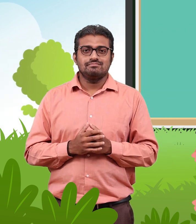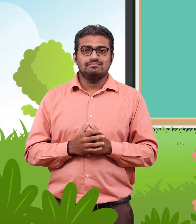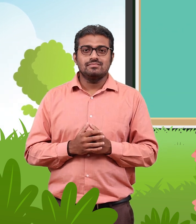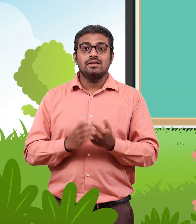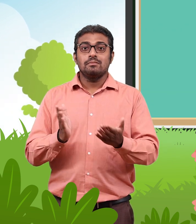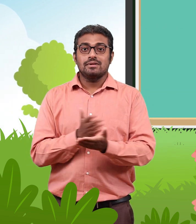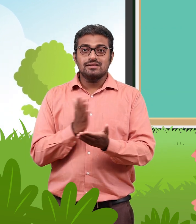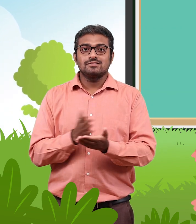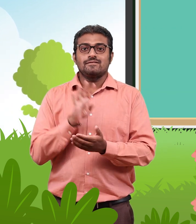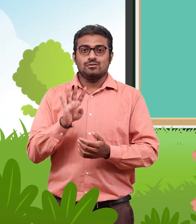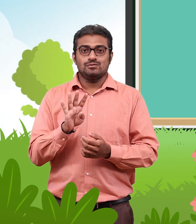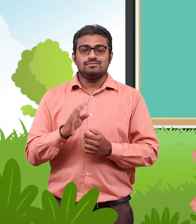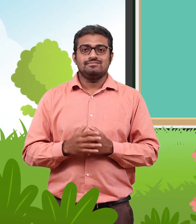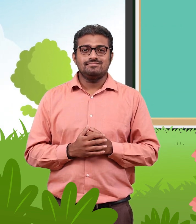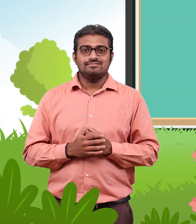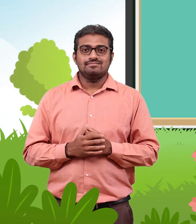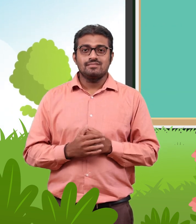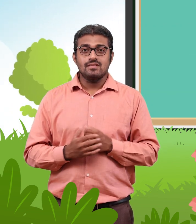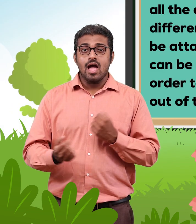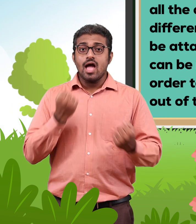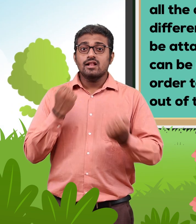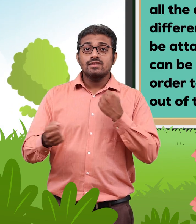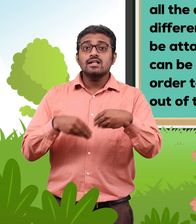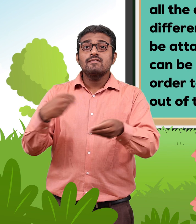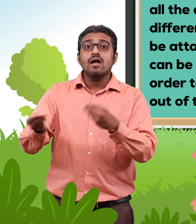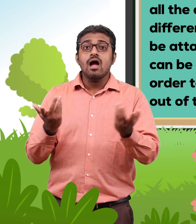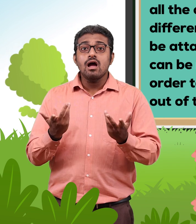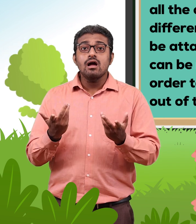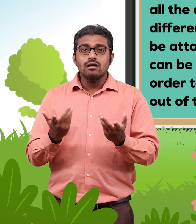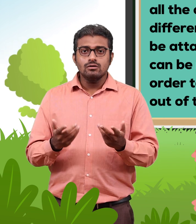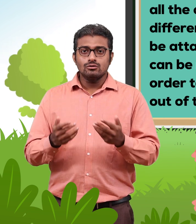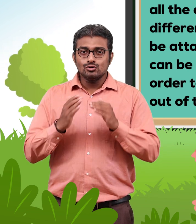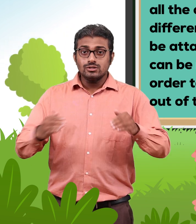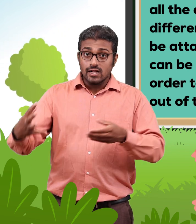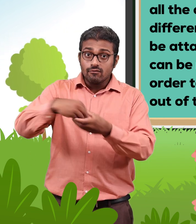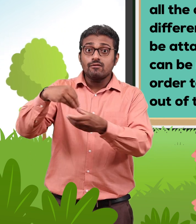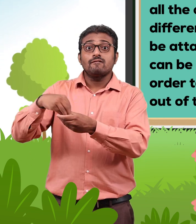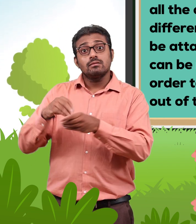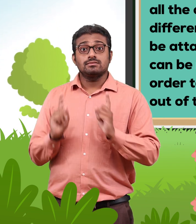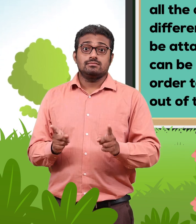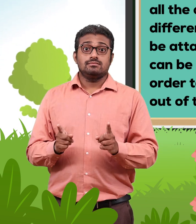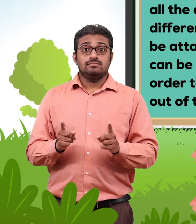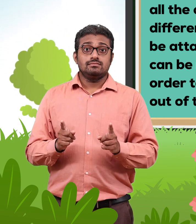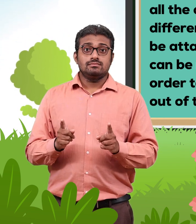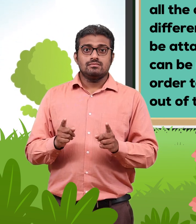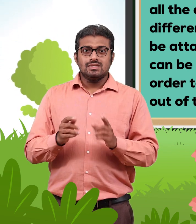On page number 4, activity should be conducted in a manner so that all the children are